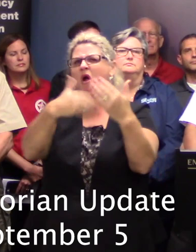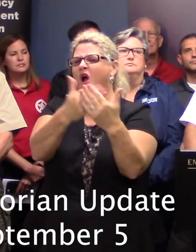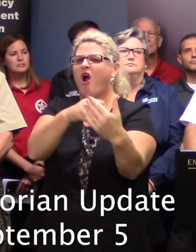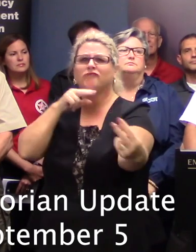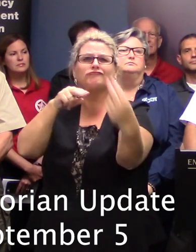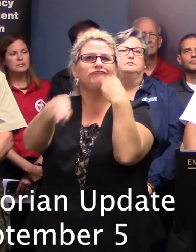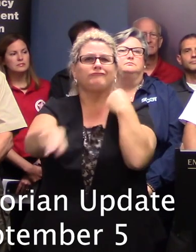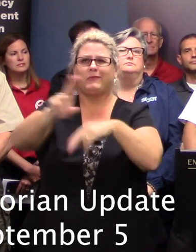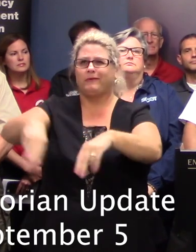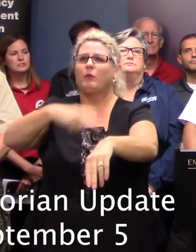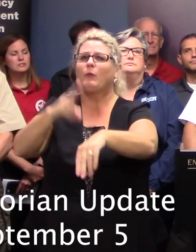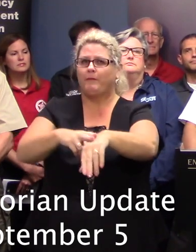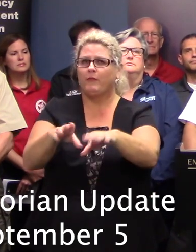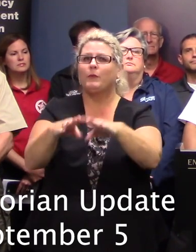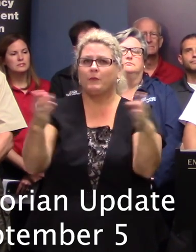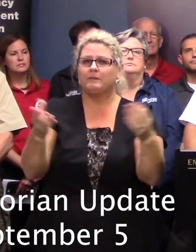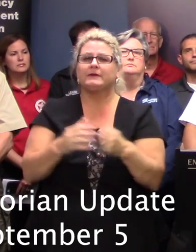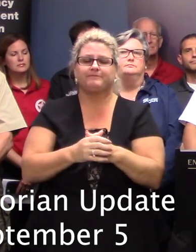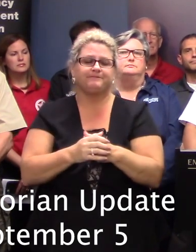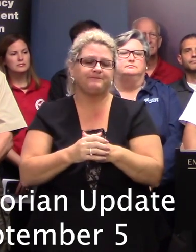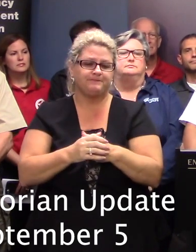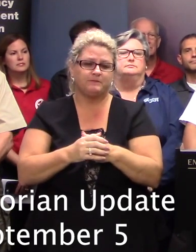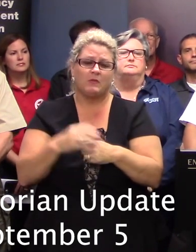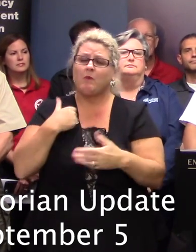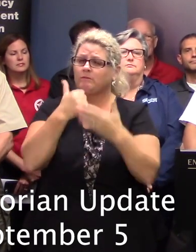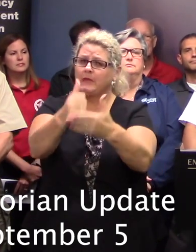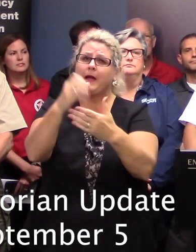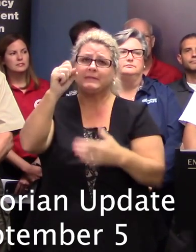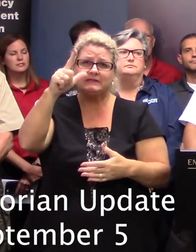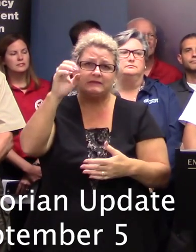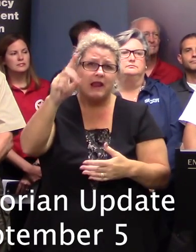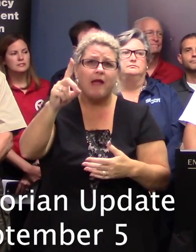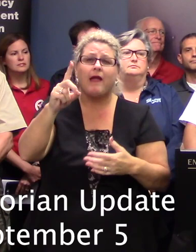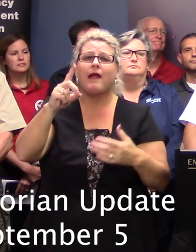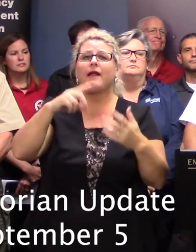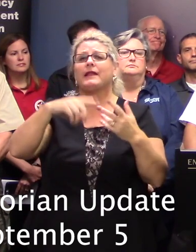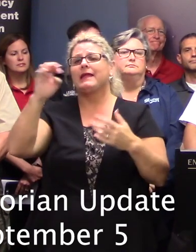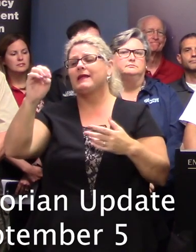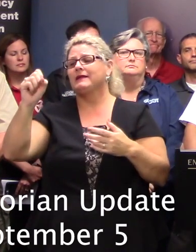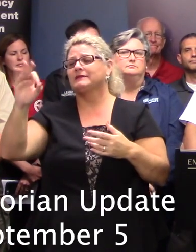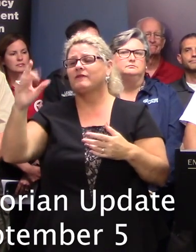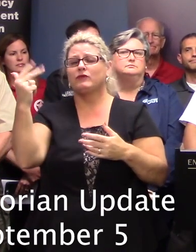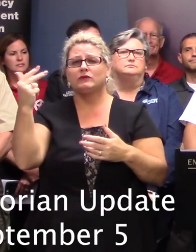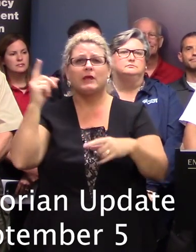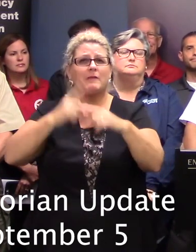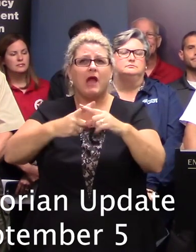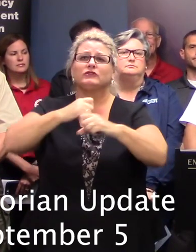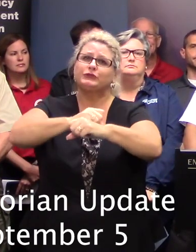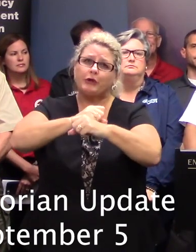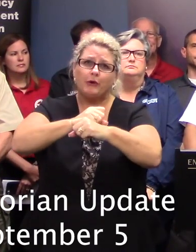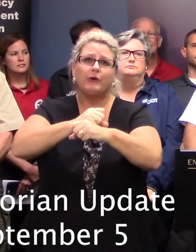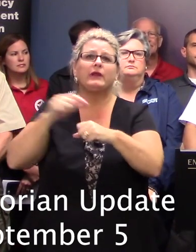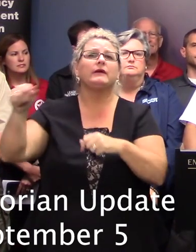world. We are currently assistance-led at ESF 13 with law enforcement and security missions. We are